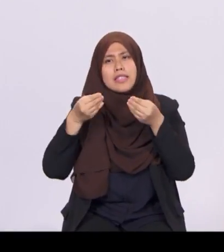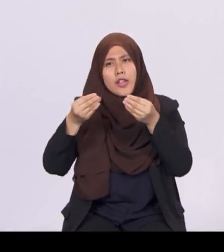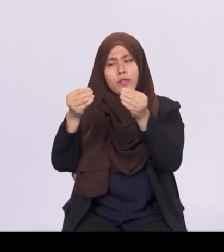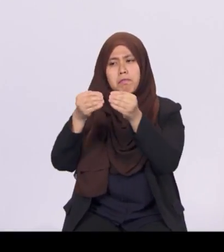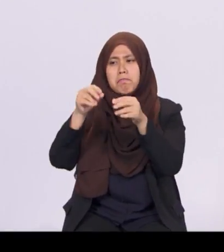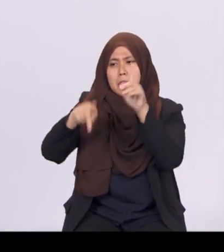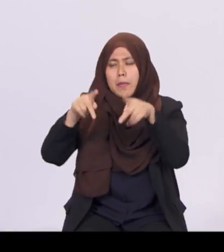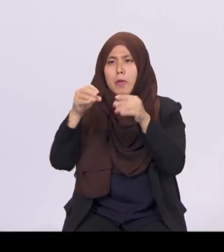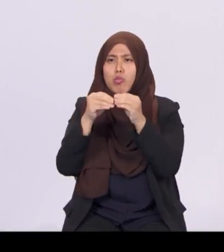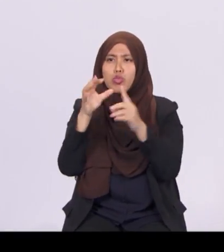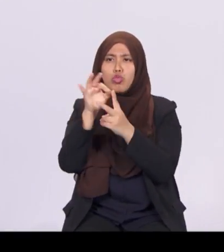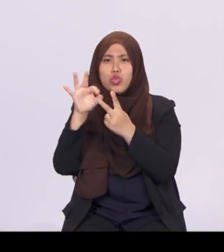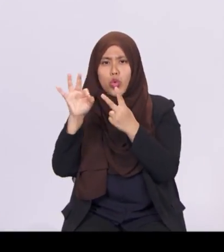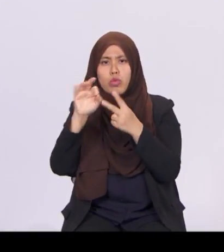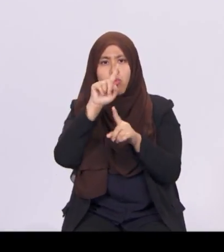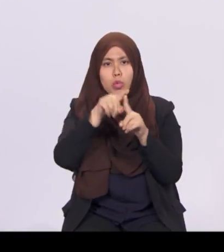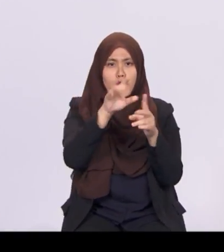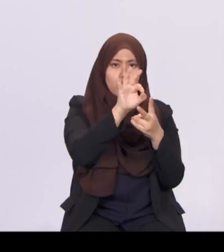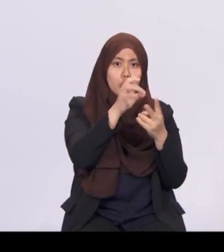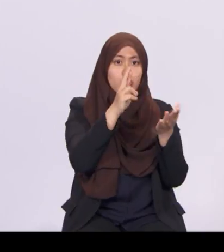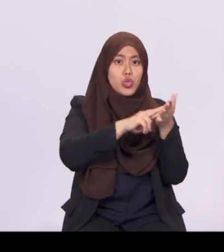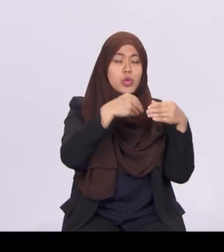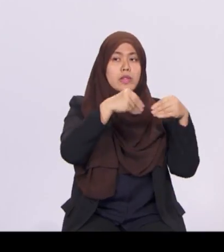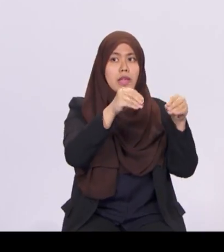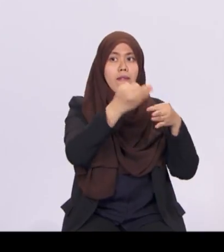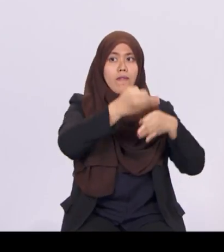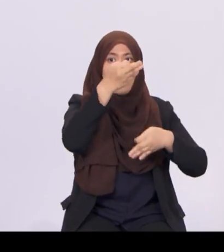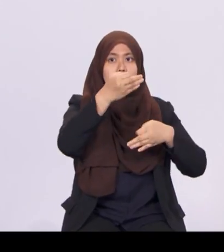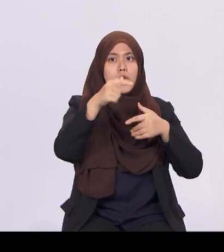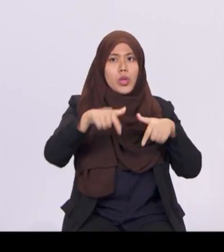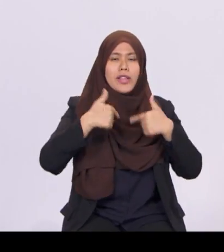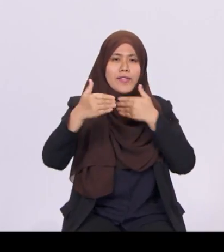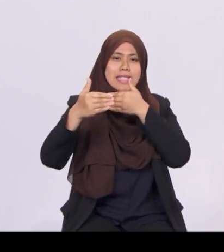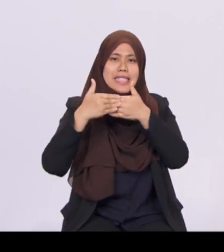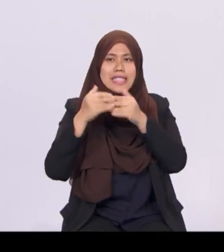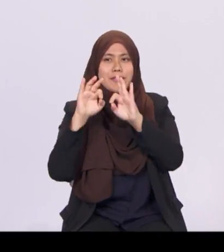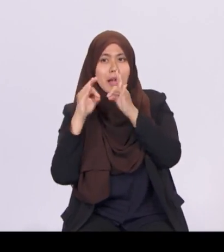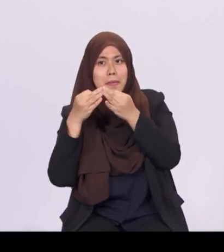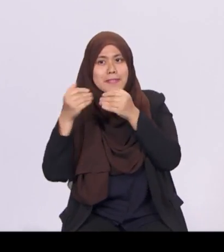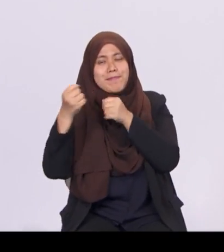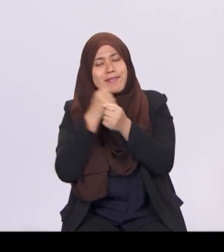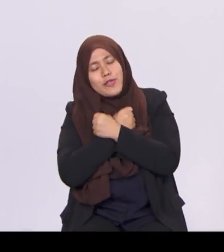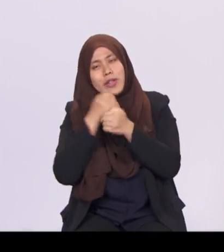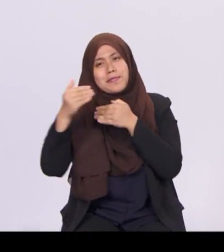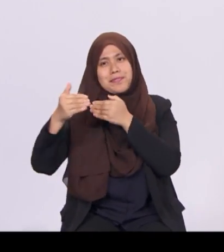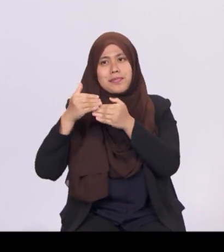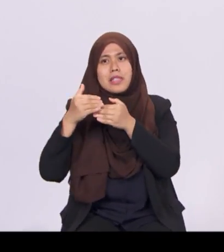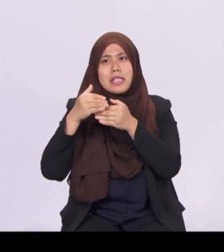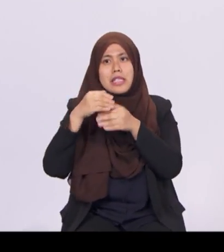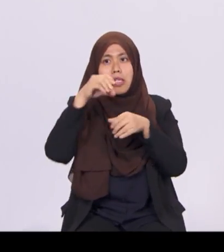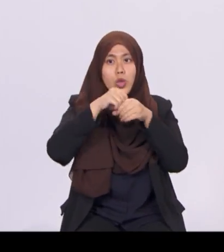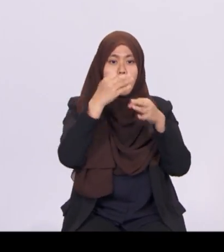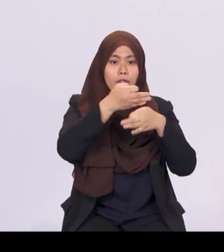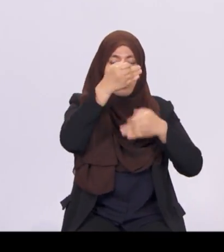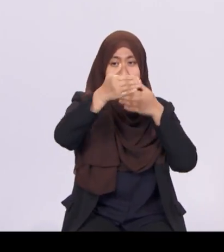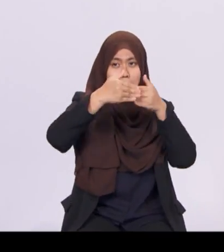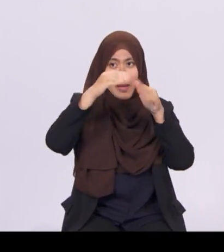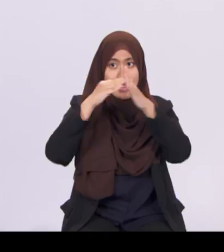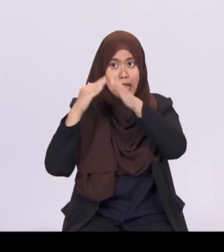when choosing a resale flat to live near their loved ones, including flats in nearby towns, we will revise this criterion